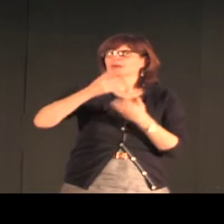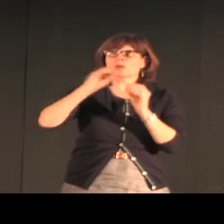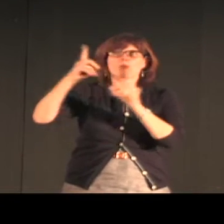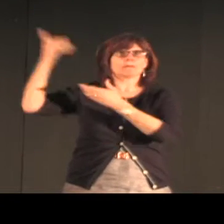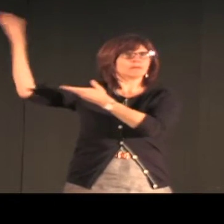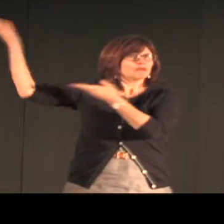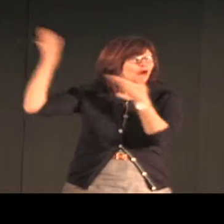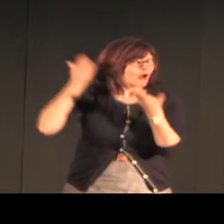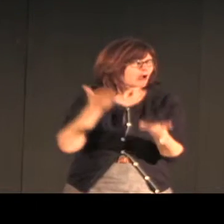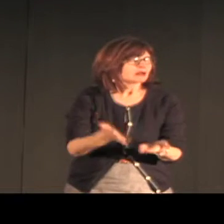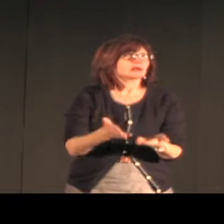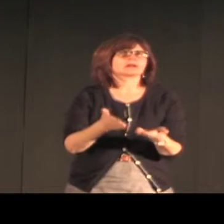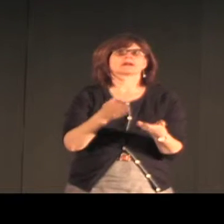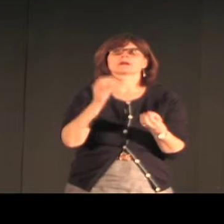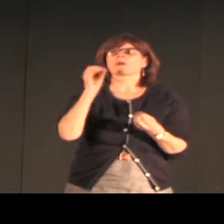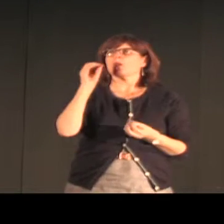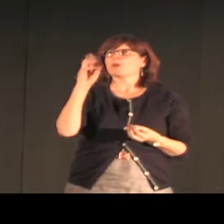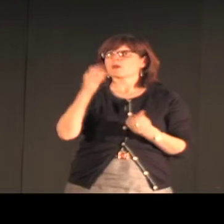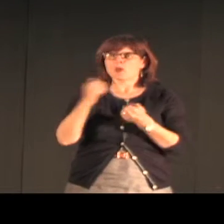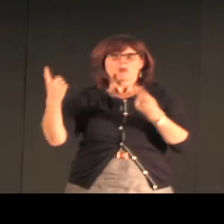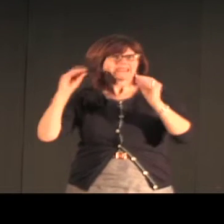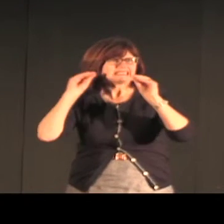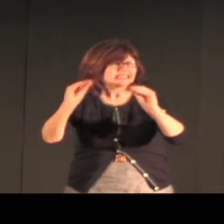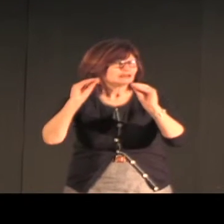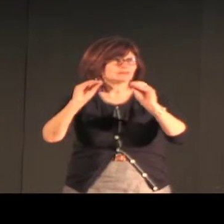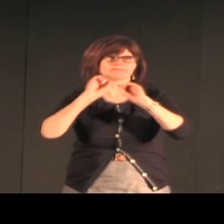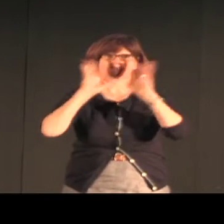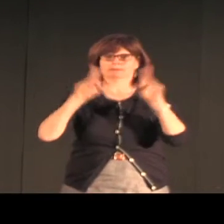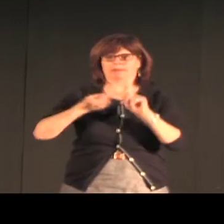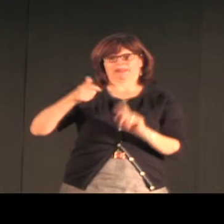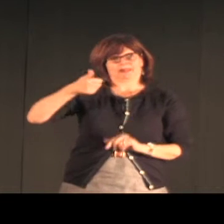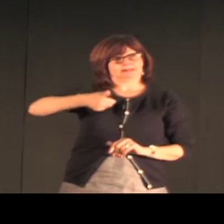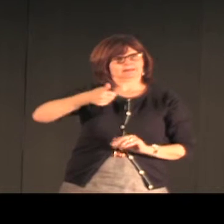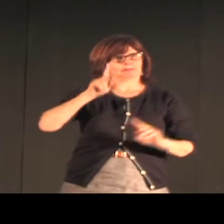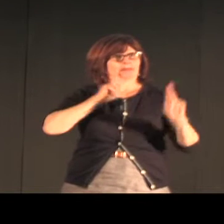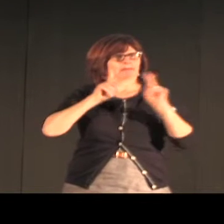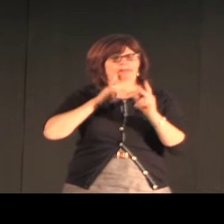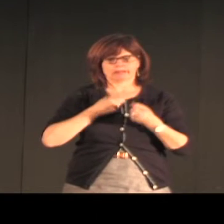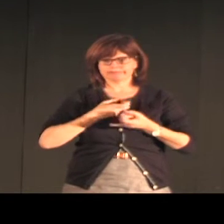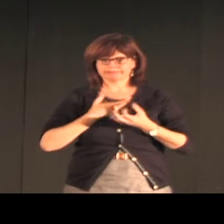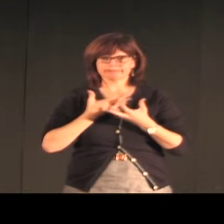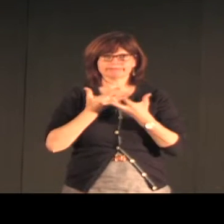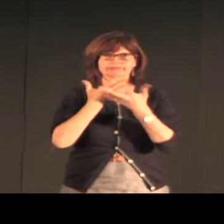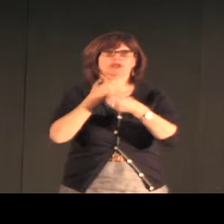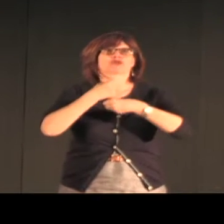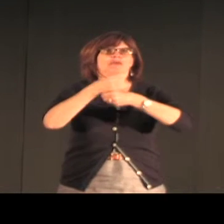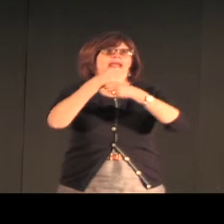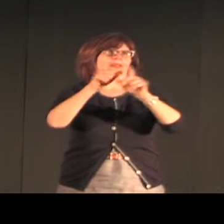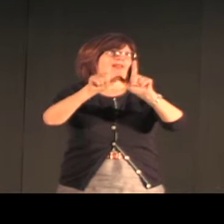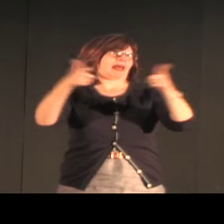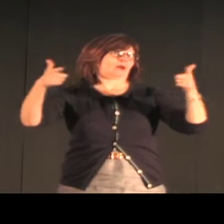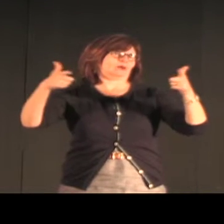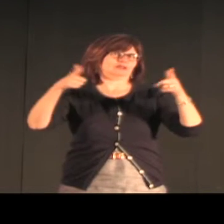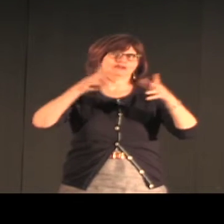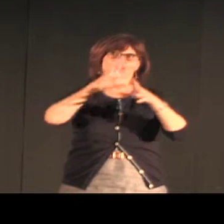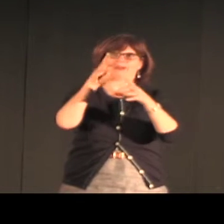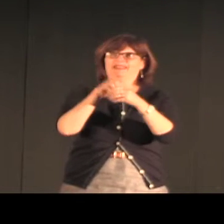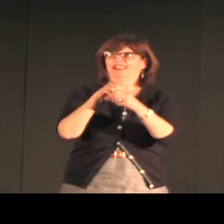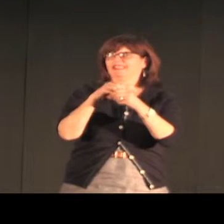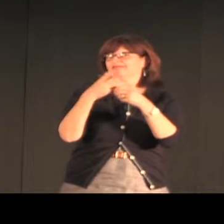These languages were not introduced from the outside. They were not taught to the users. They are languages that emerge and they are